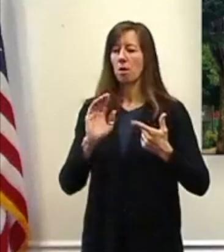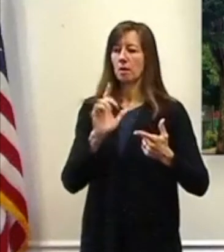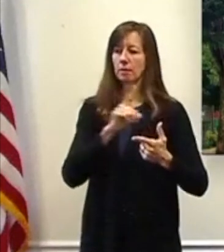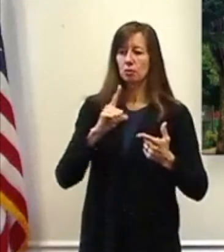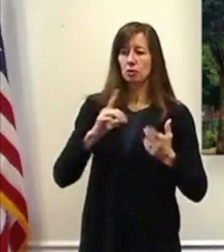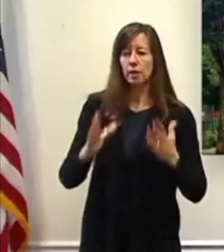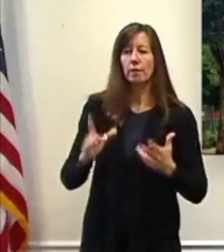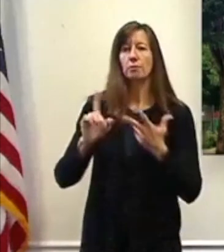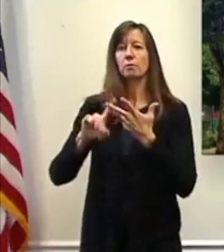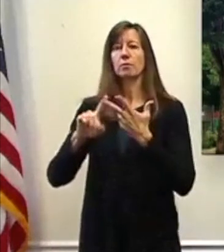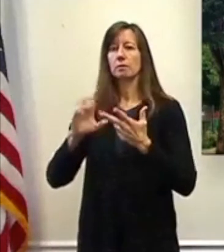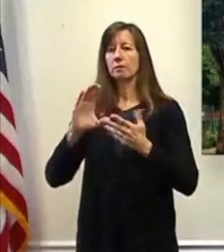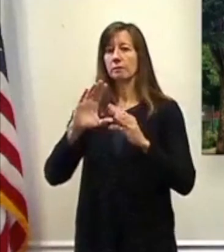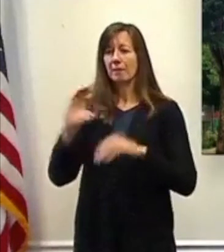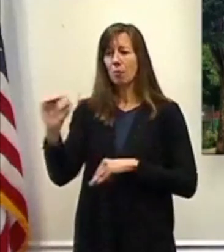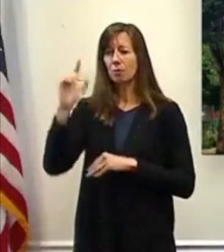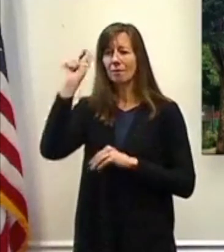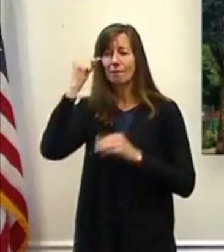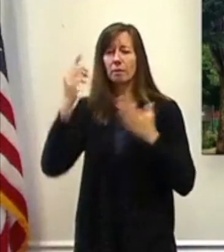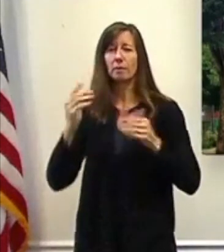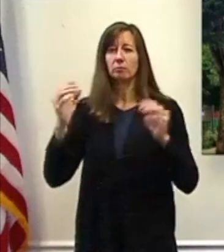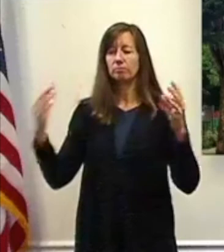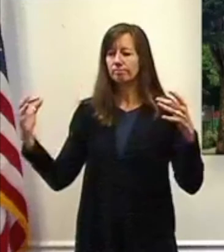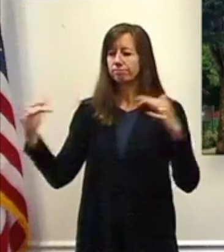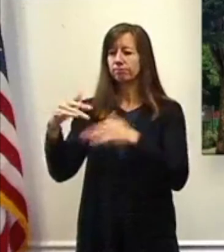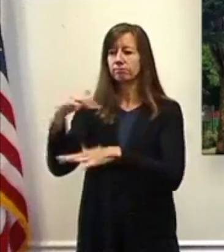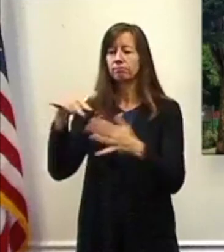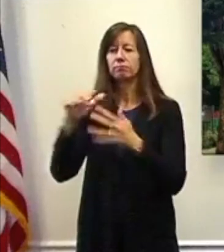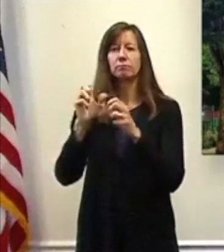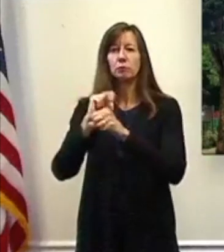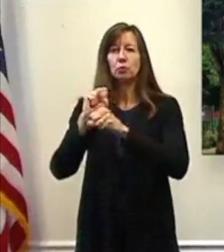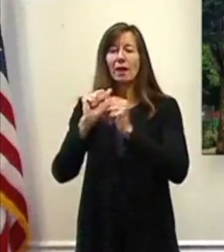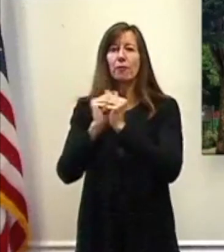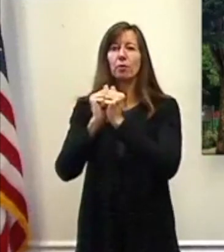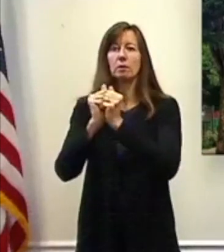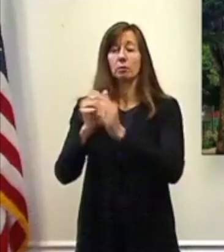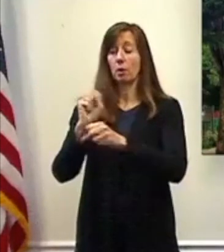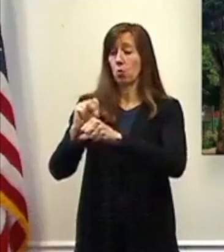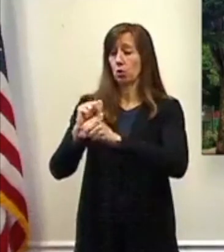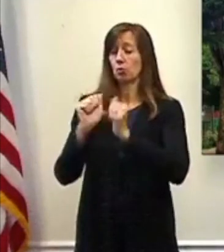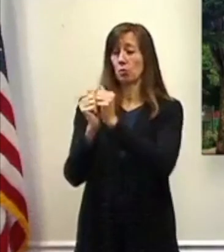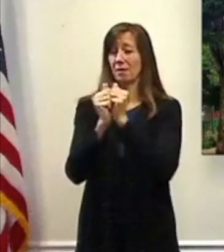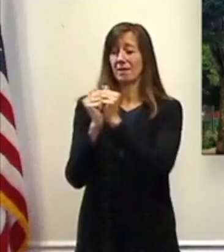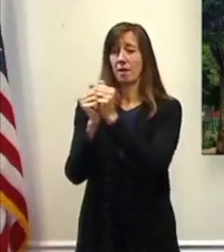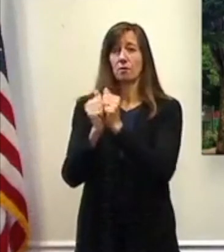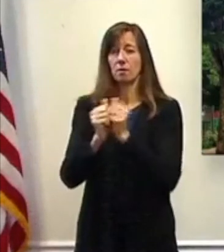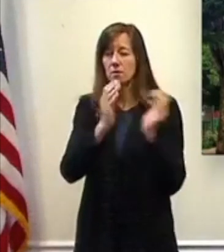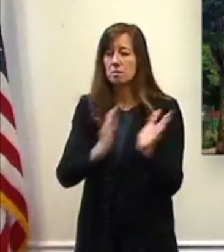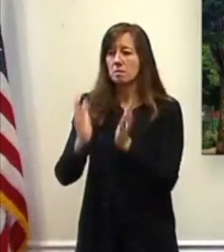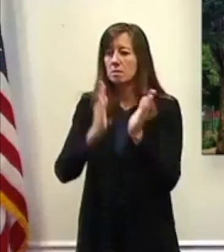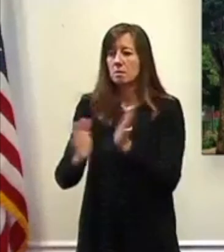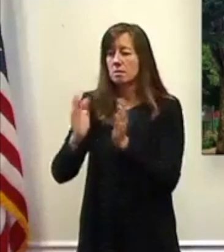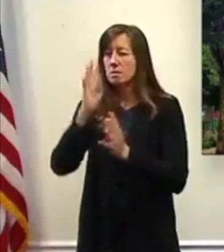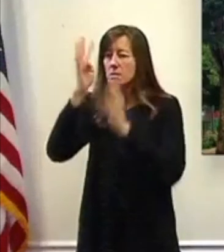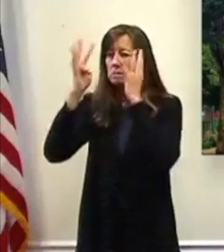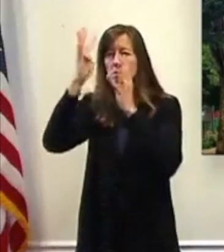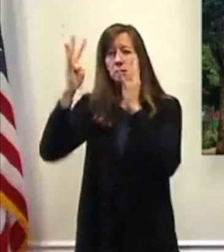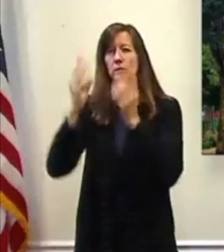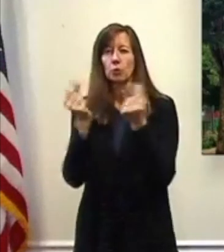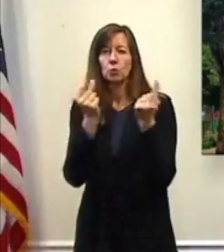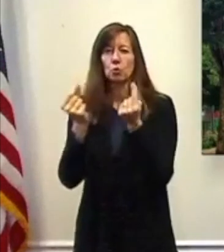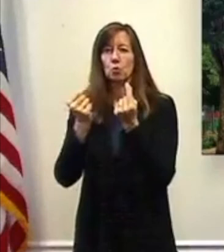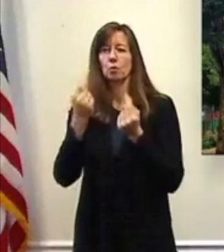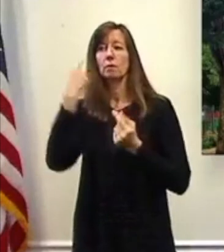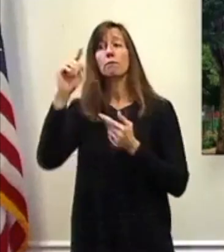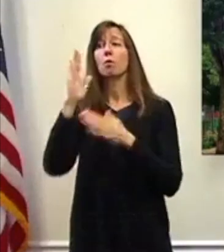really to prepare for a storm. And we are in the midst of it. And thankfully, that preparation has buffered us and